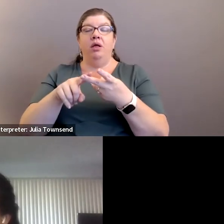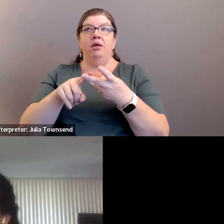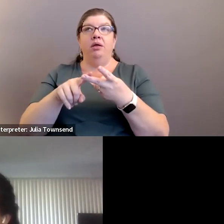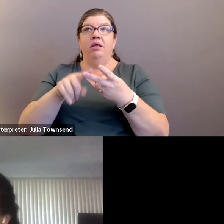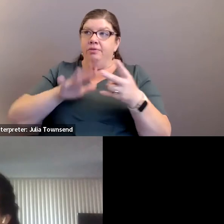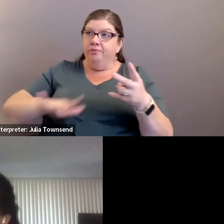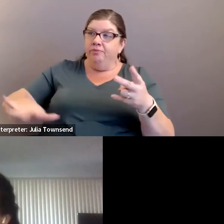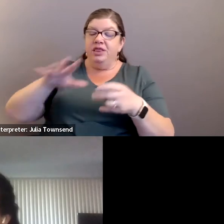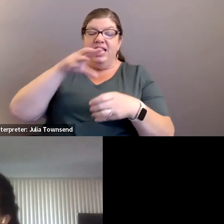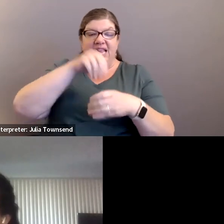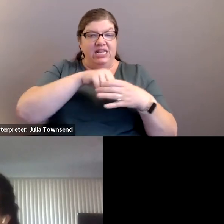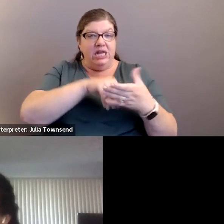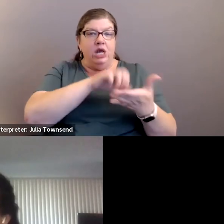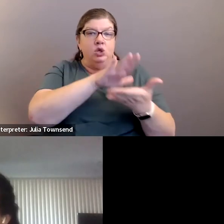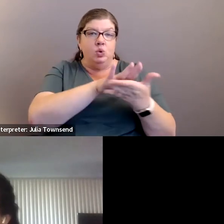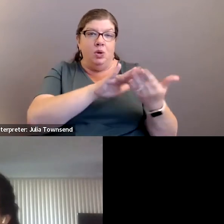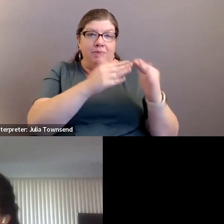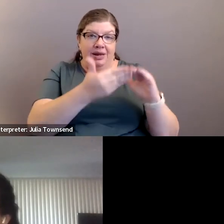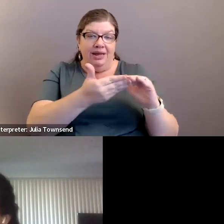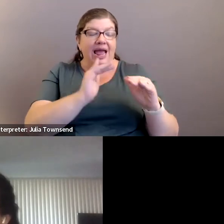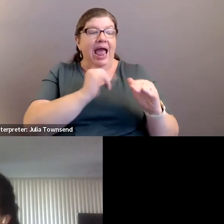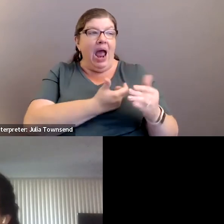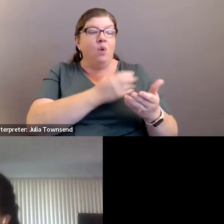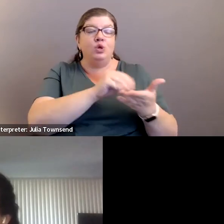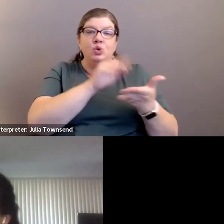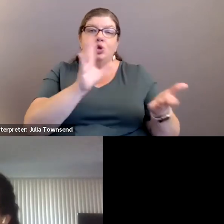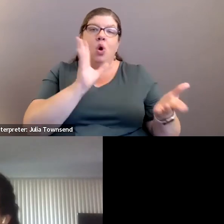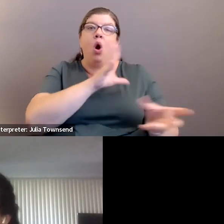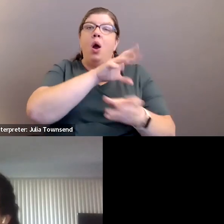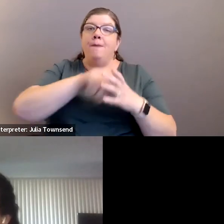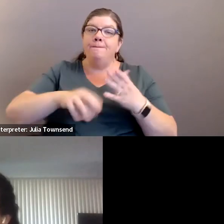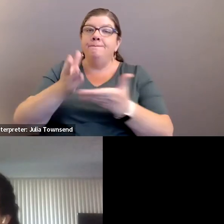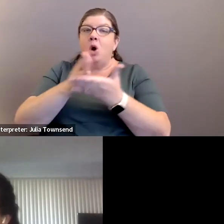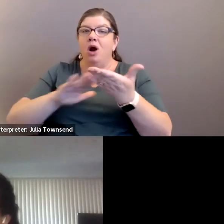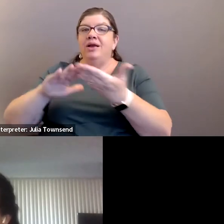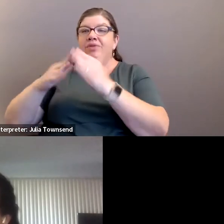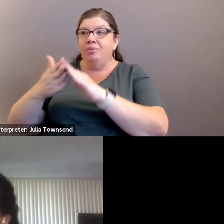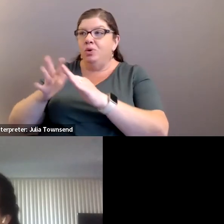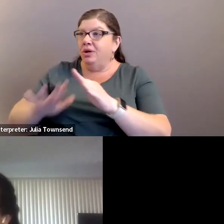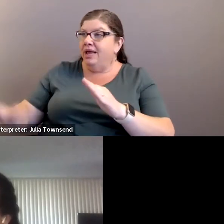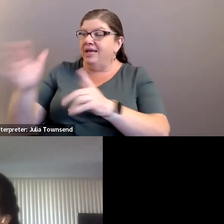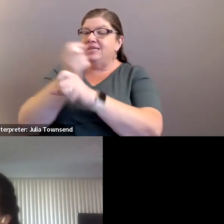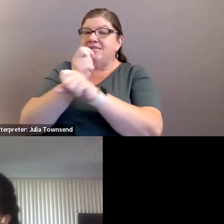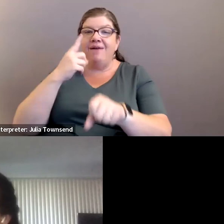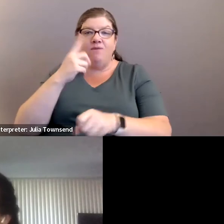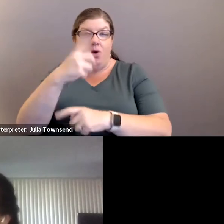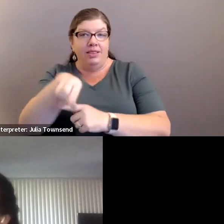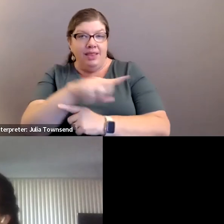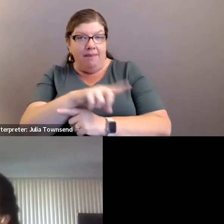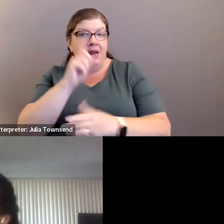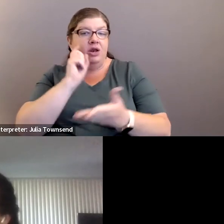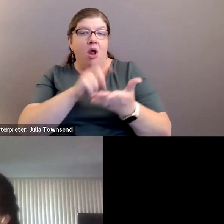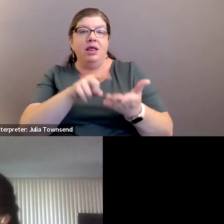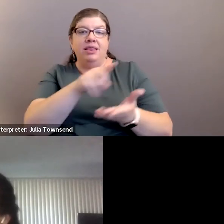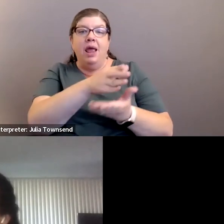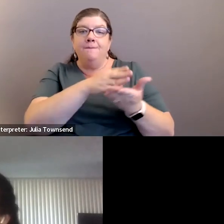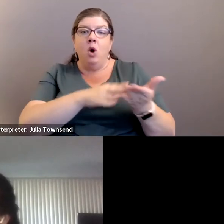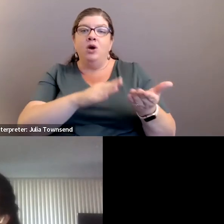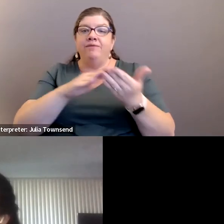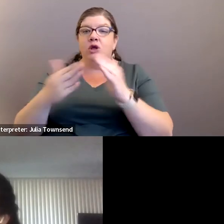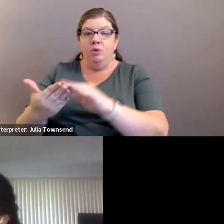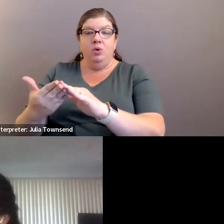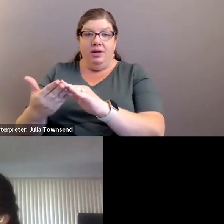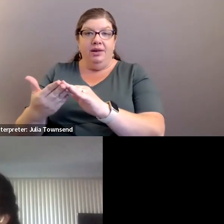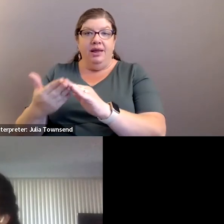with regards to our students because our students are in the community so we need to make sure that our community is safe for them and and acknowledge that they are part of the community